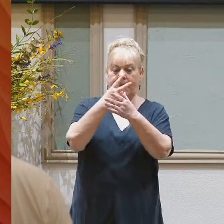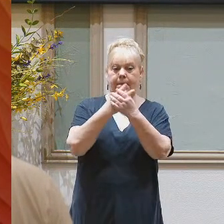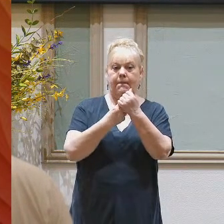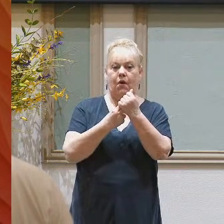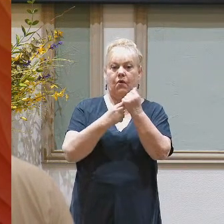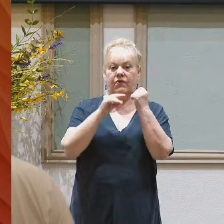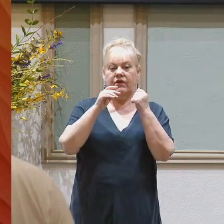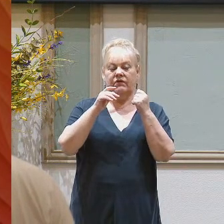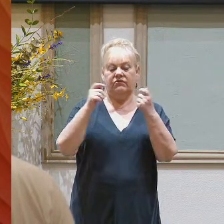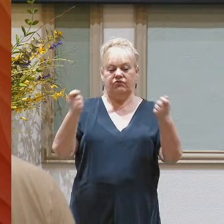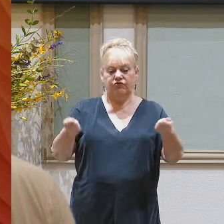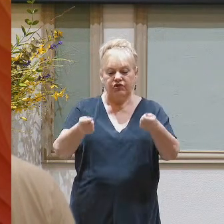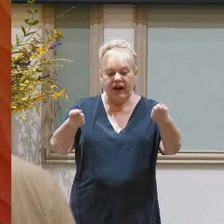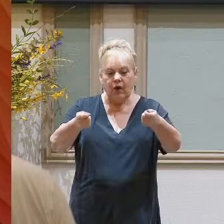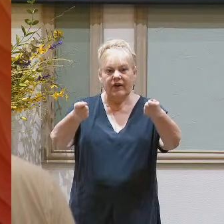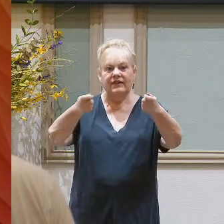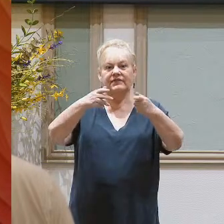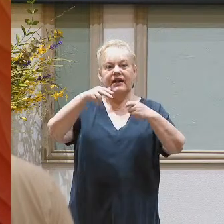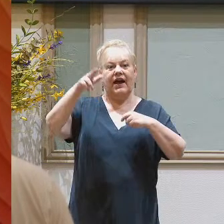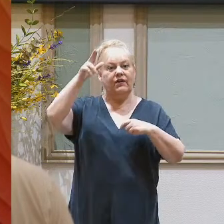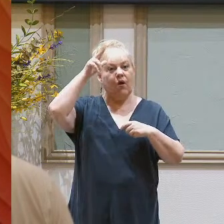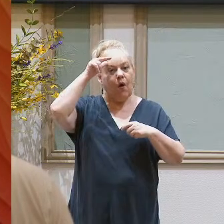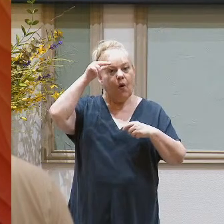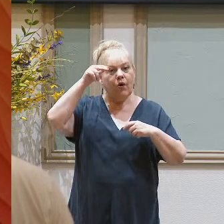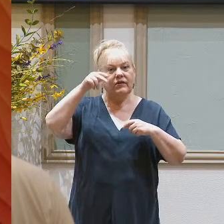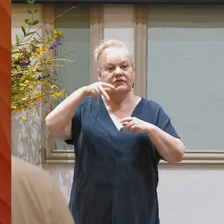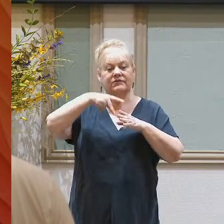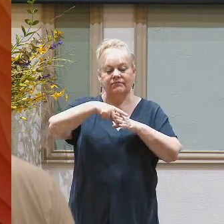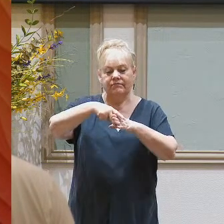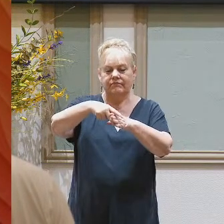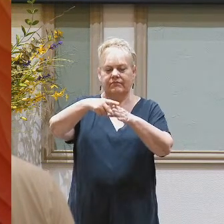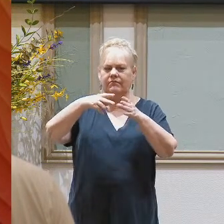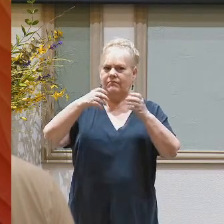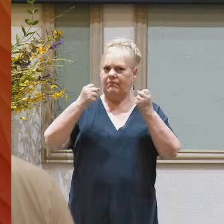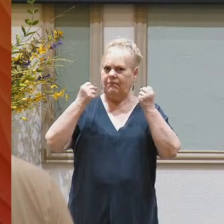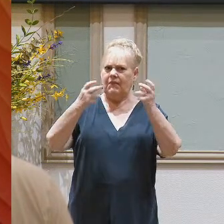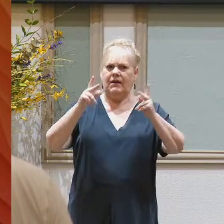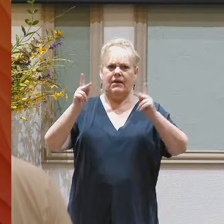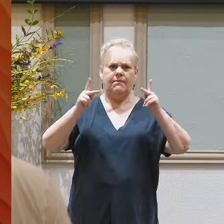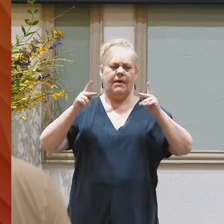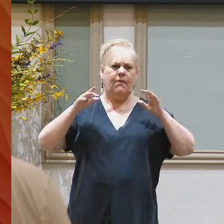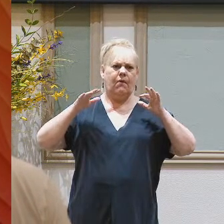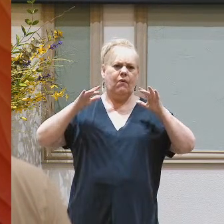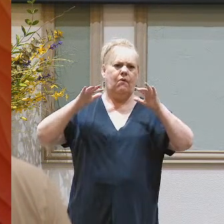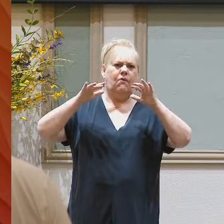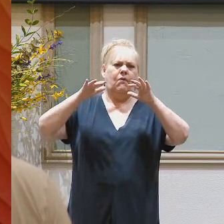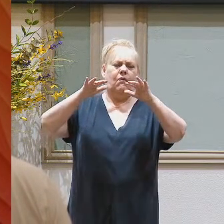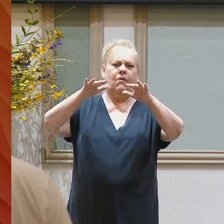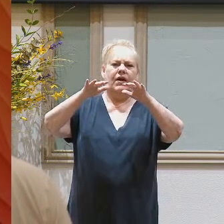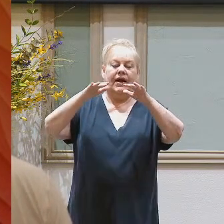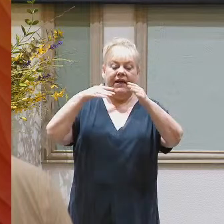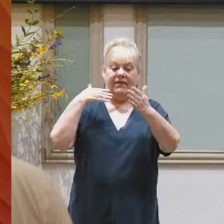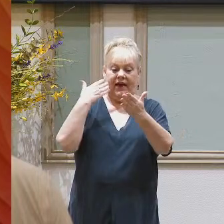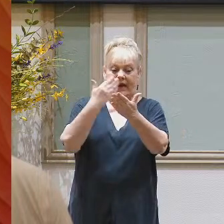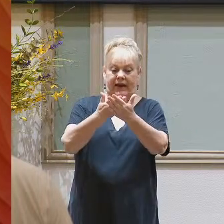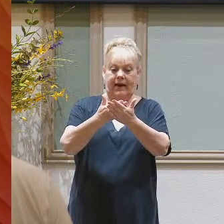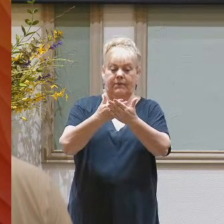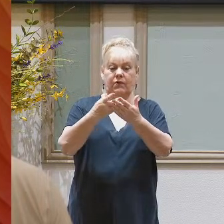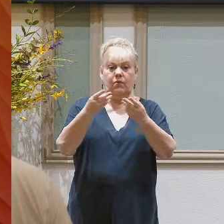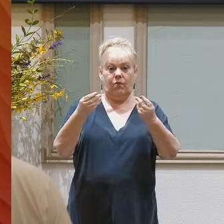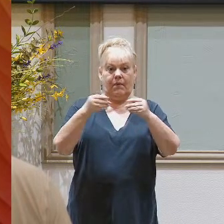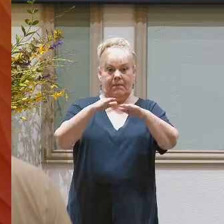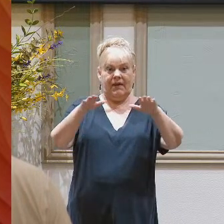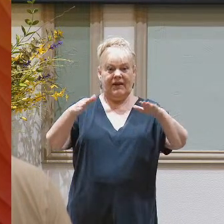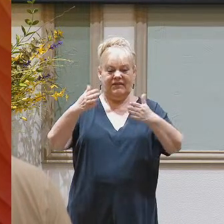chariots and horsemen. It was a very great company. When they came to the threshing floor of Atad,